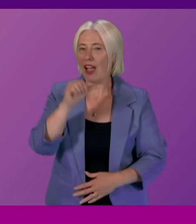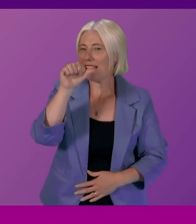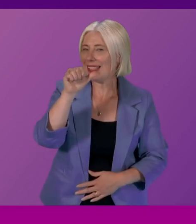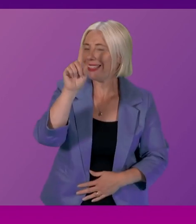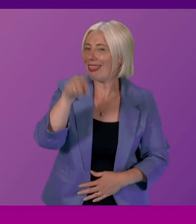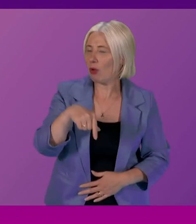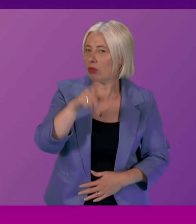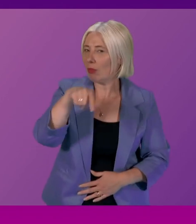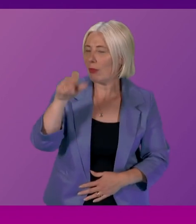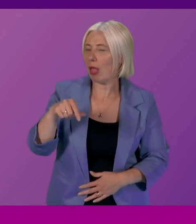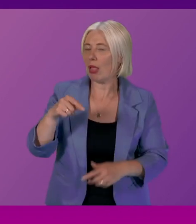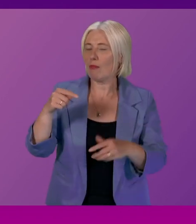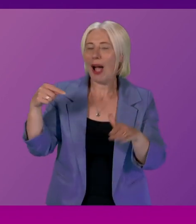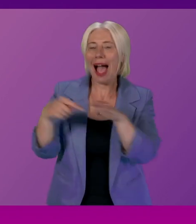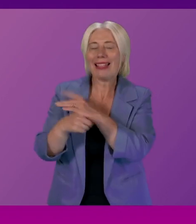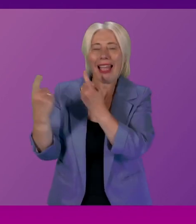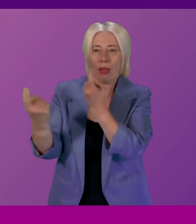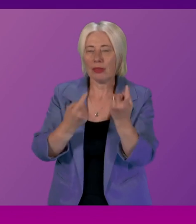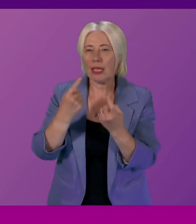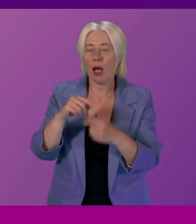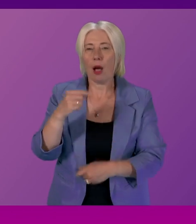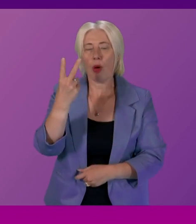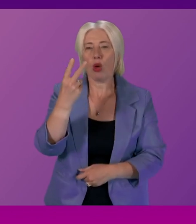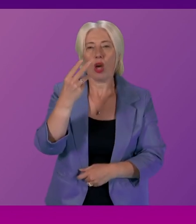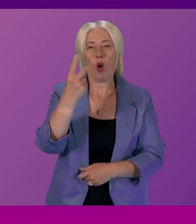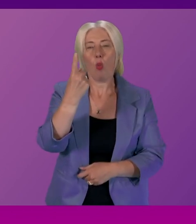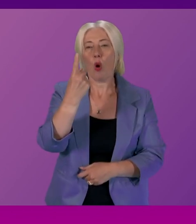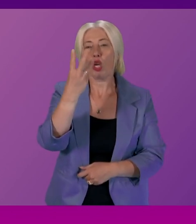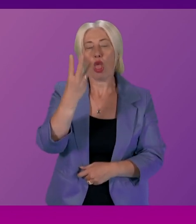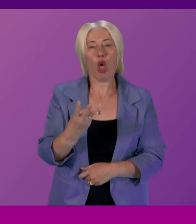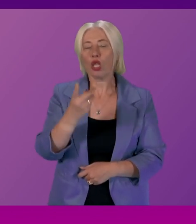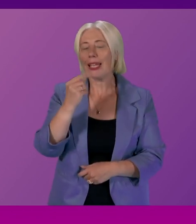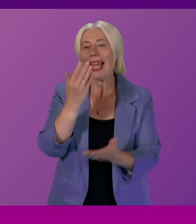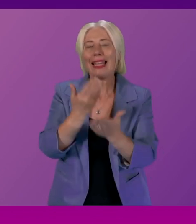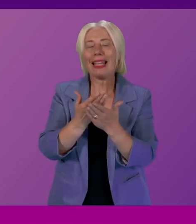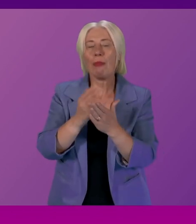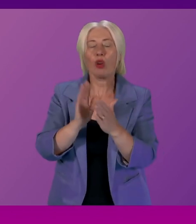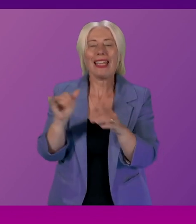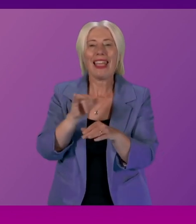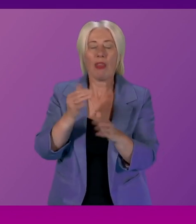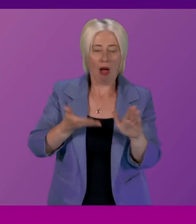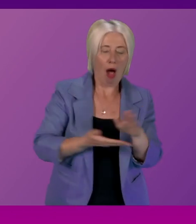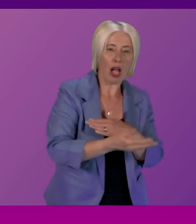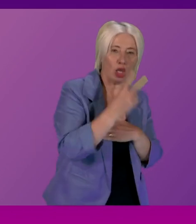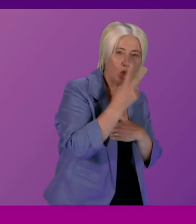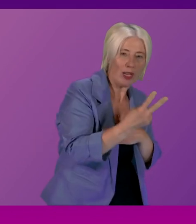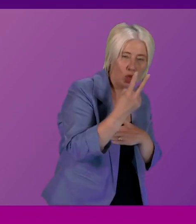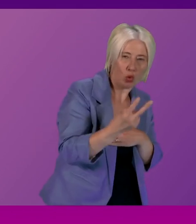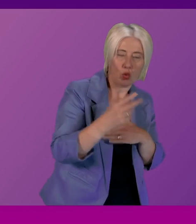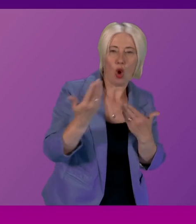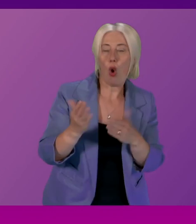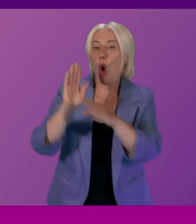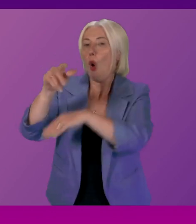third are probably able to claim because they're either under 22 or they're over 60 but it leaves about 4,000 people who are not